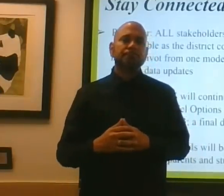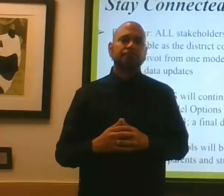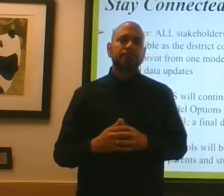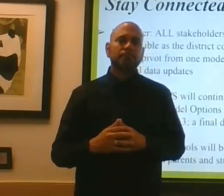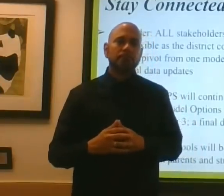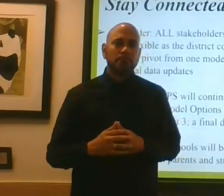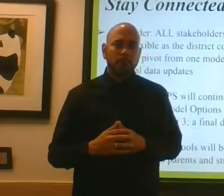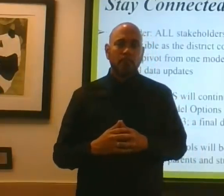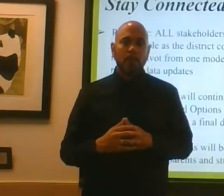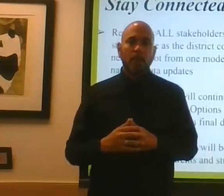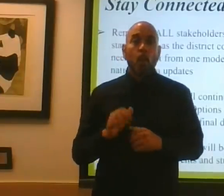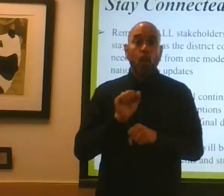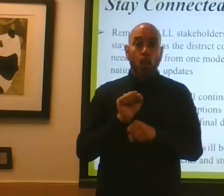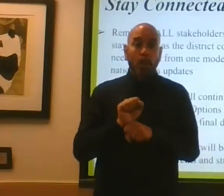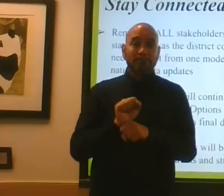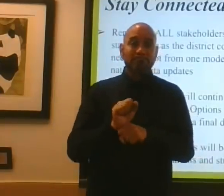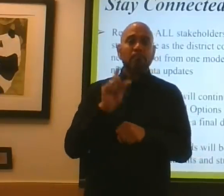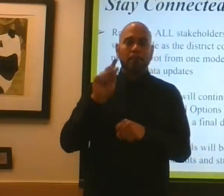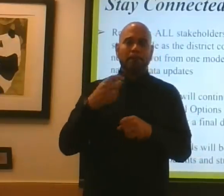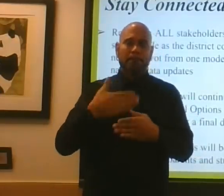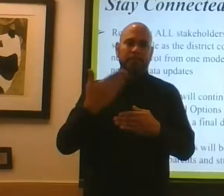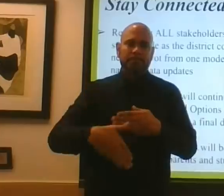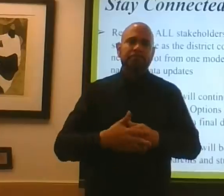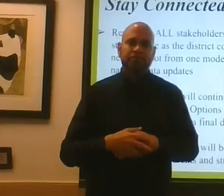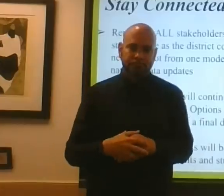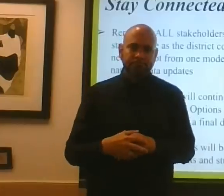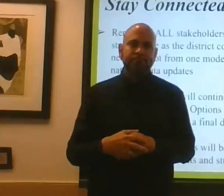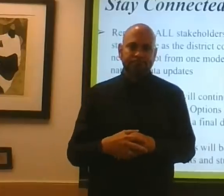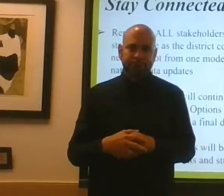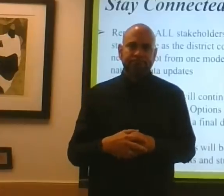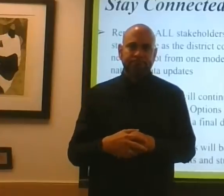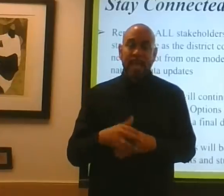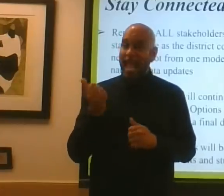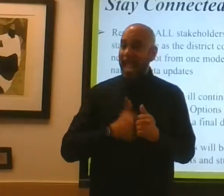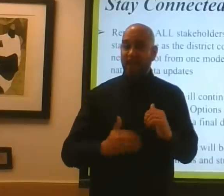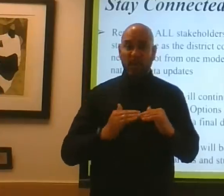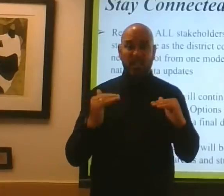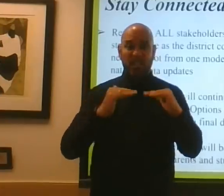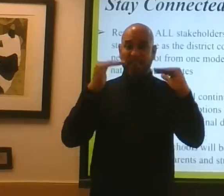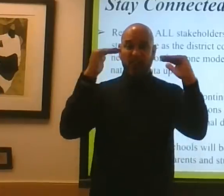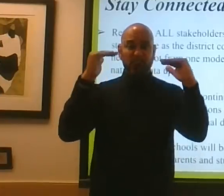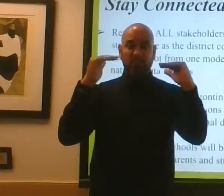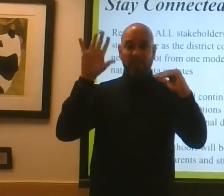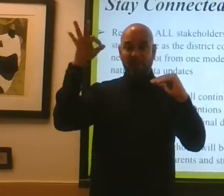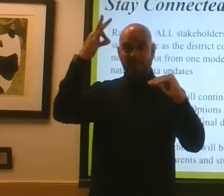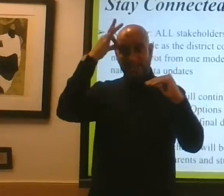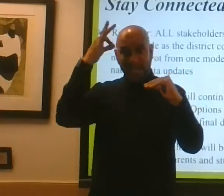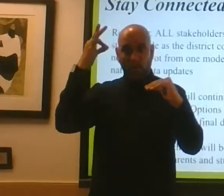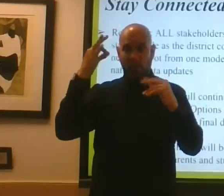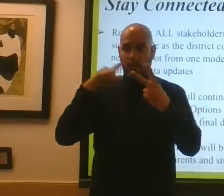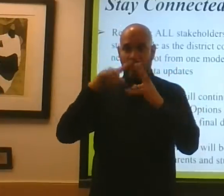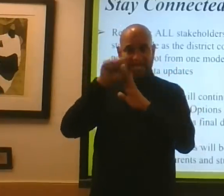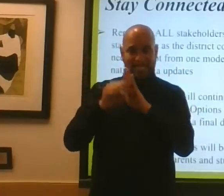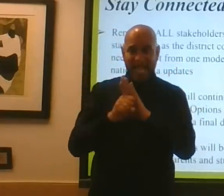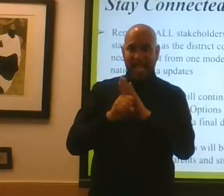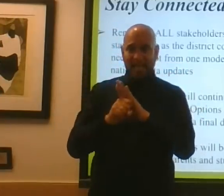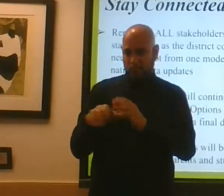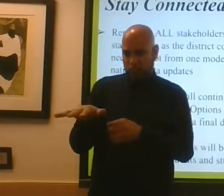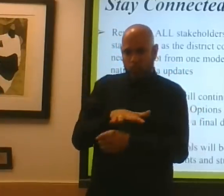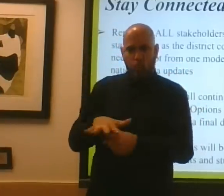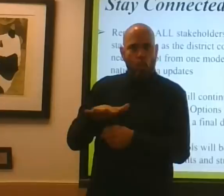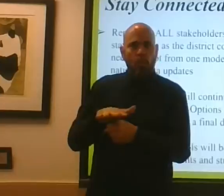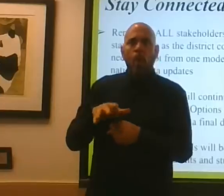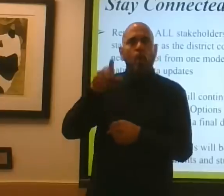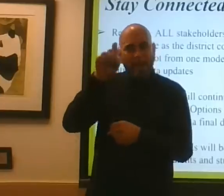There's work that has to be done. There's work at every level, at the federal, the state, the local level. We've got work to do.